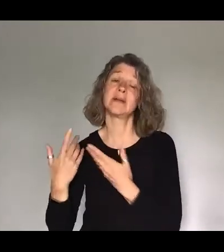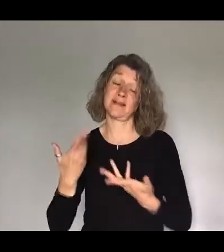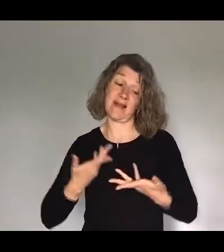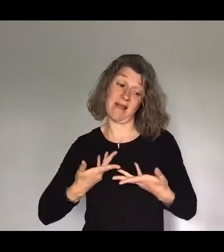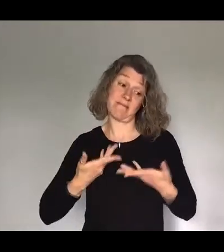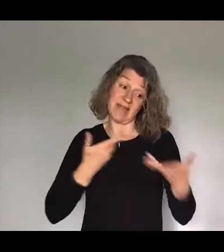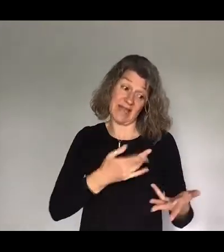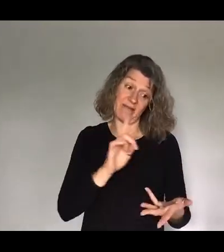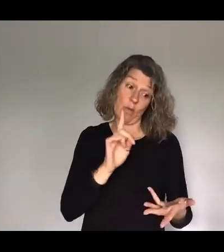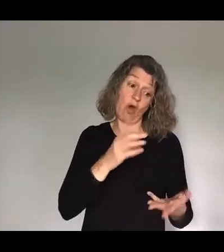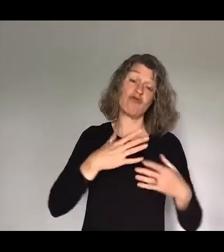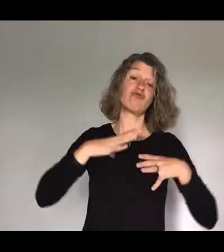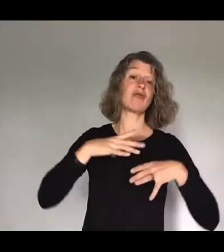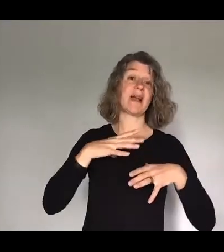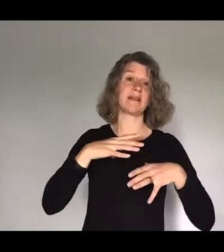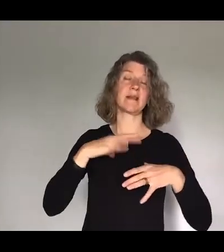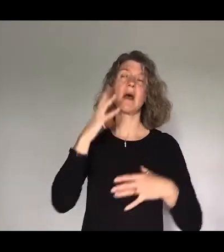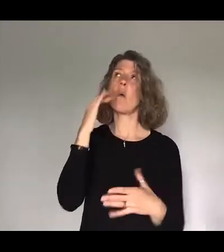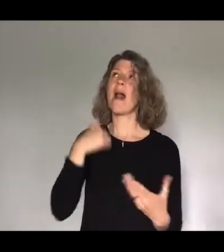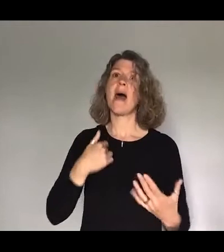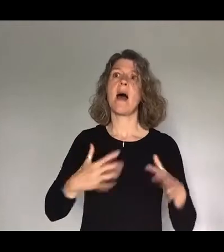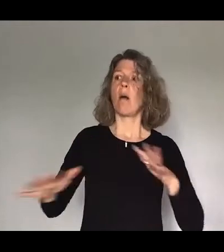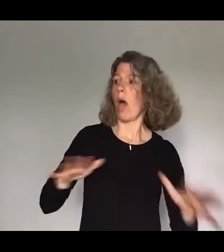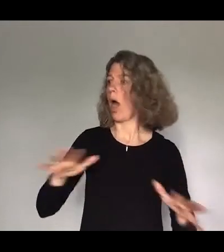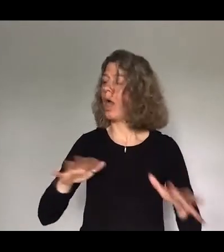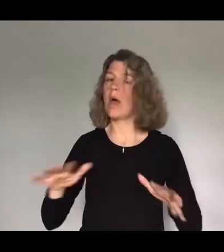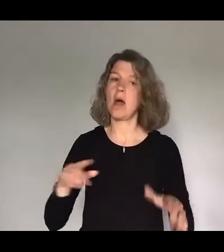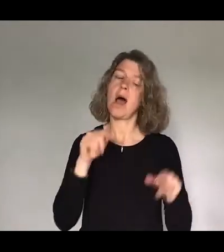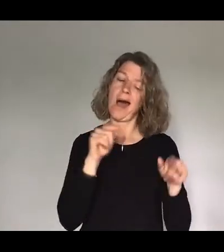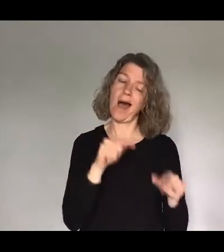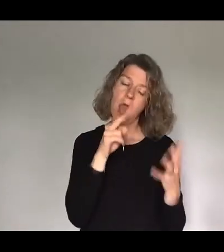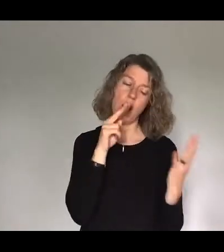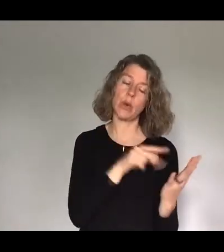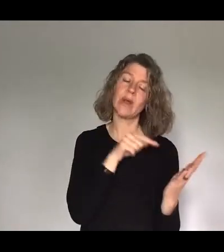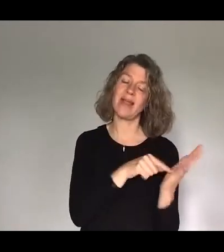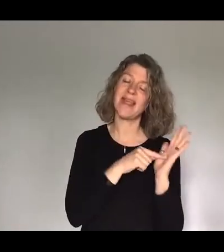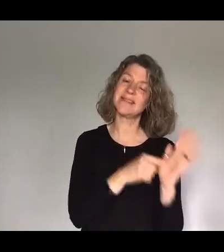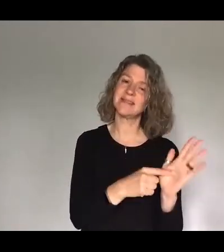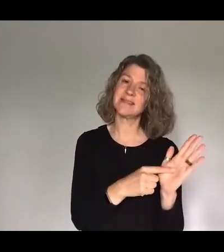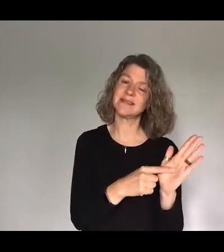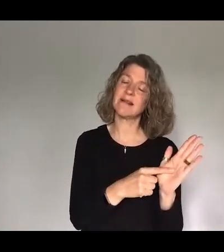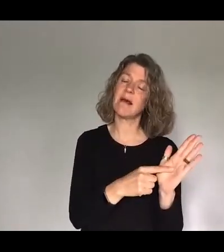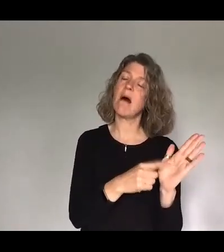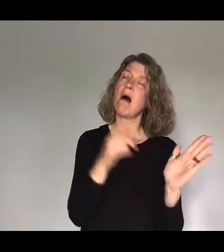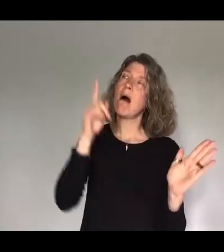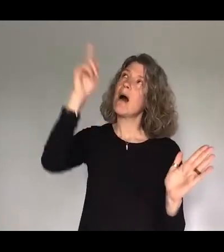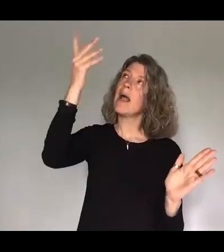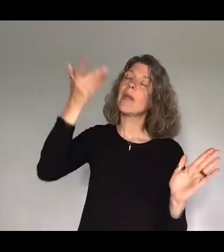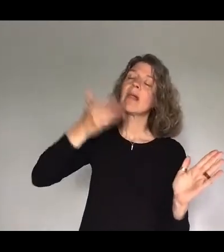these are the words that I turn to come to me all you who are weary and burdened and I will give you rest and in that moment